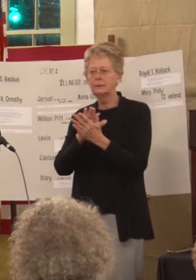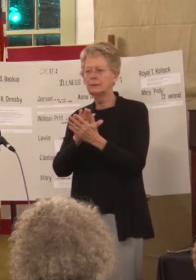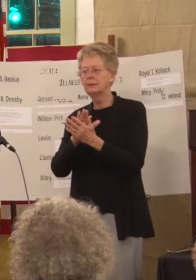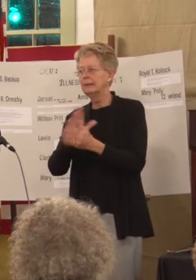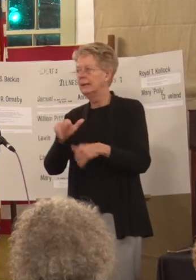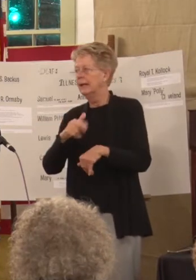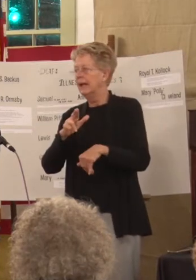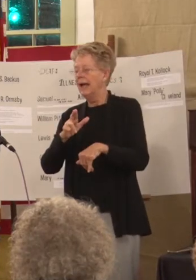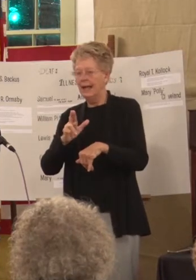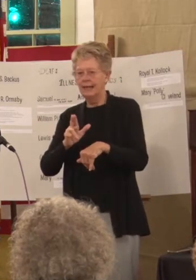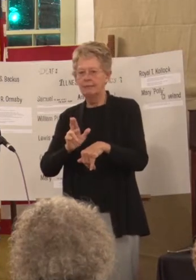and she agreed.